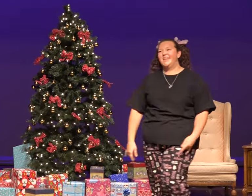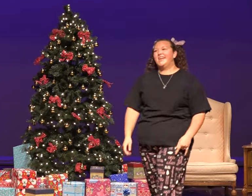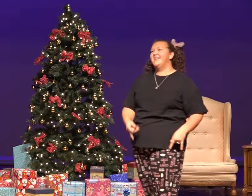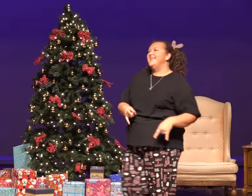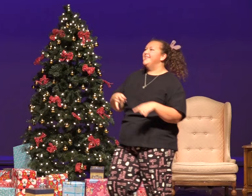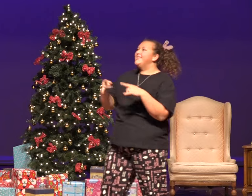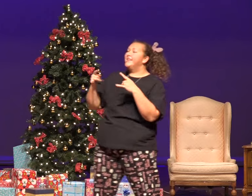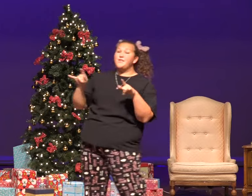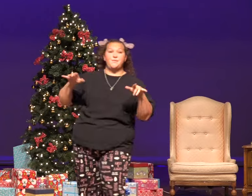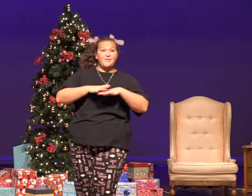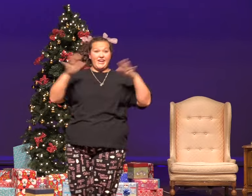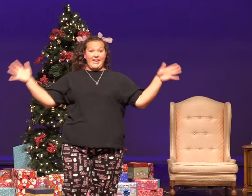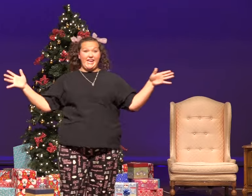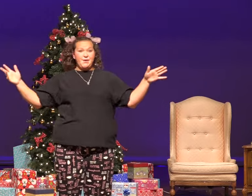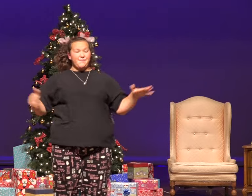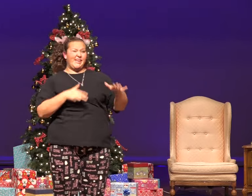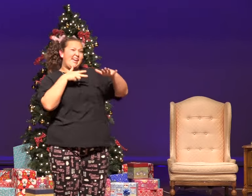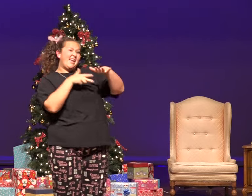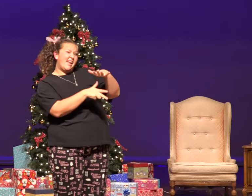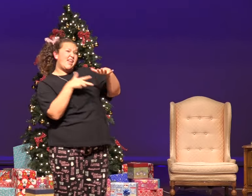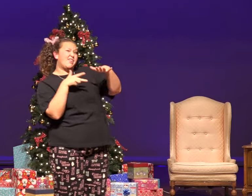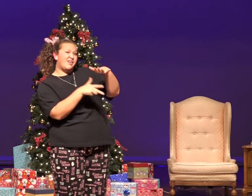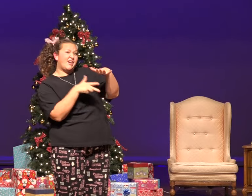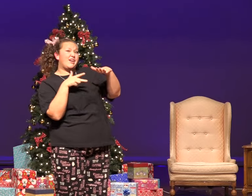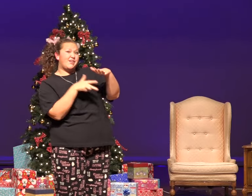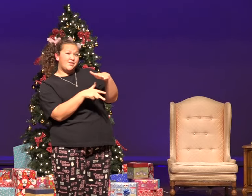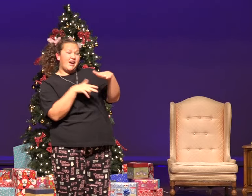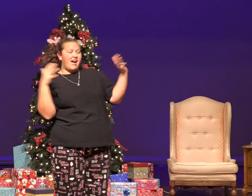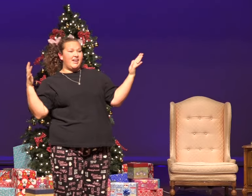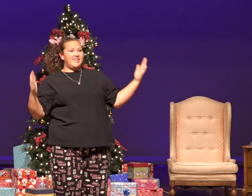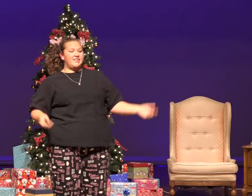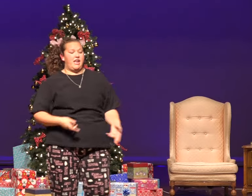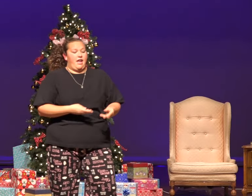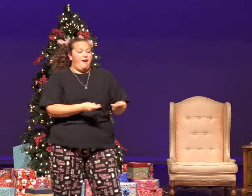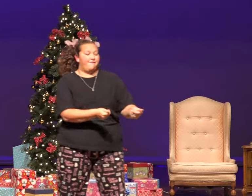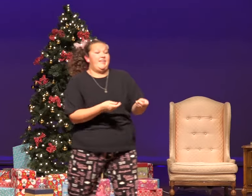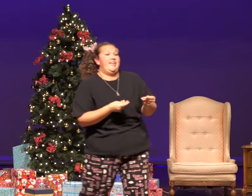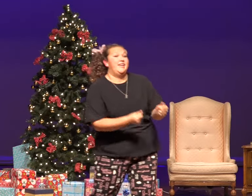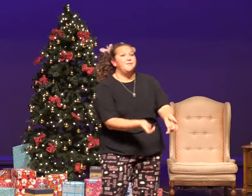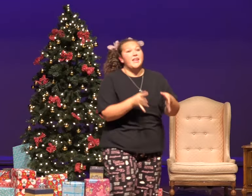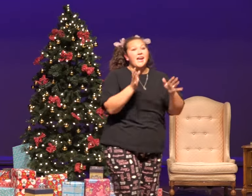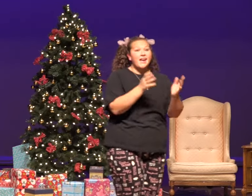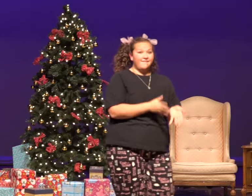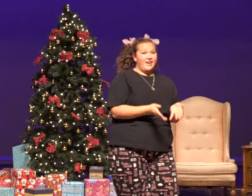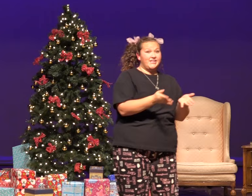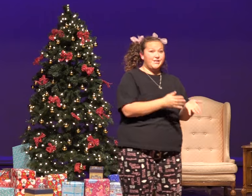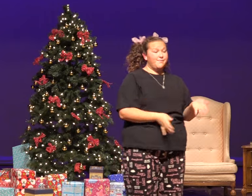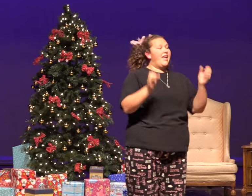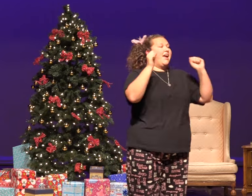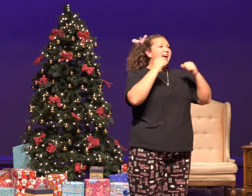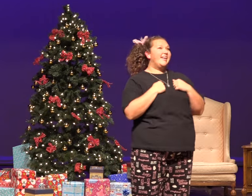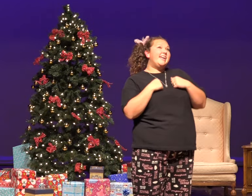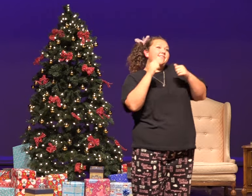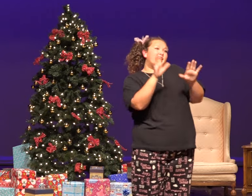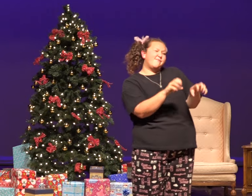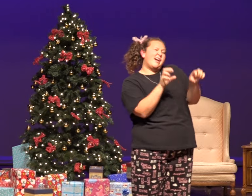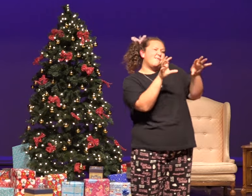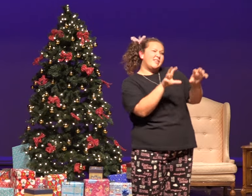There's lots of room for him in our two-car garage, I'd meet him there and wash him there and give him his